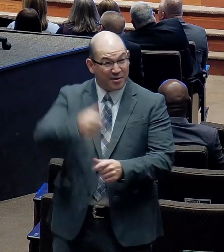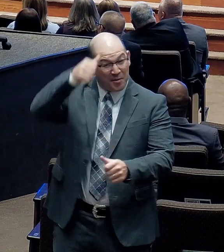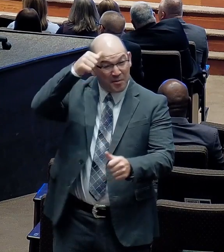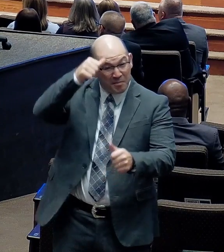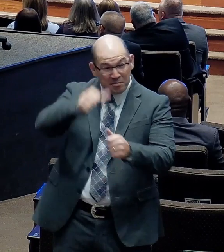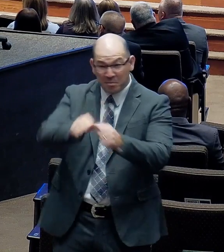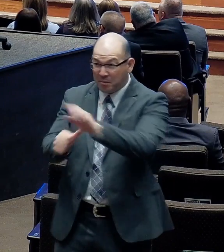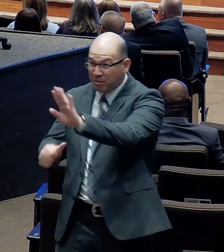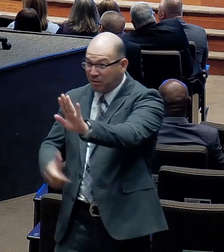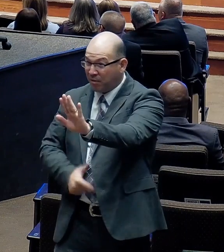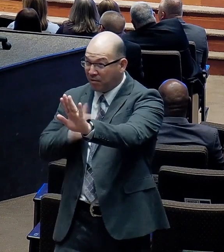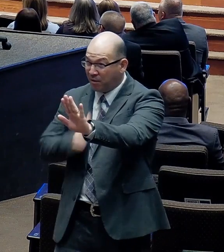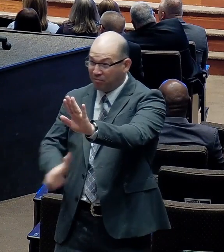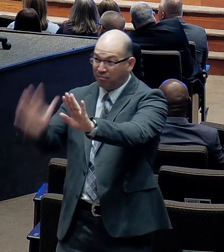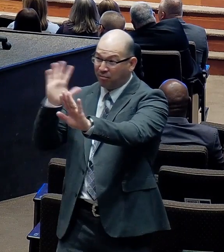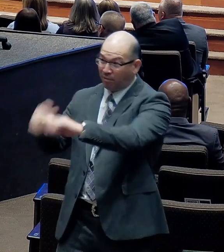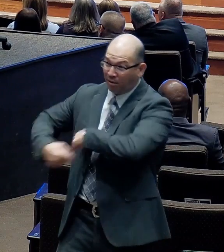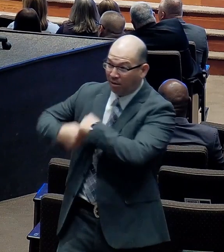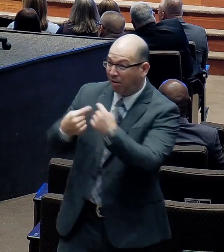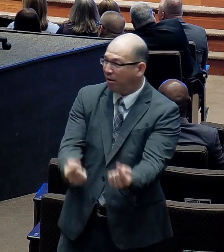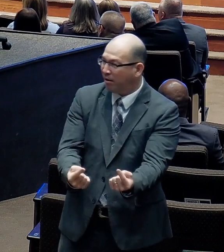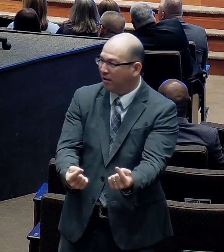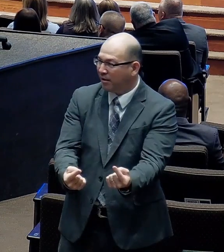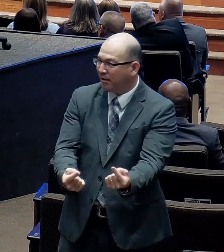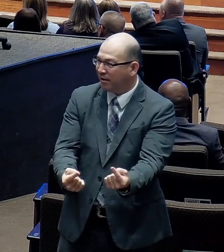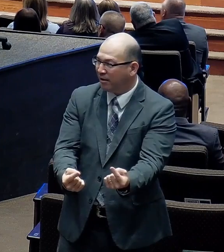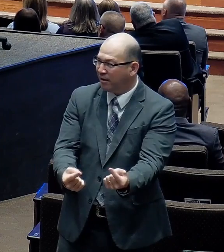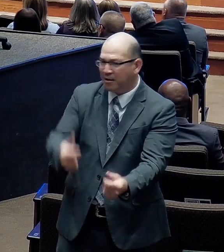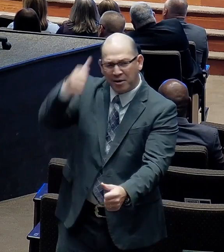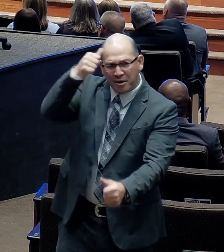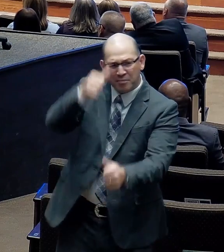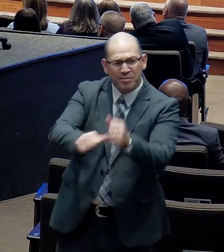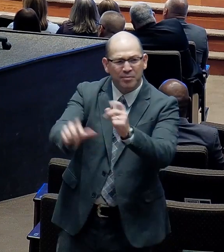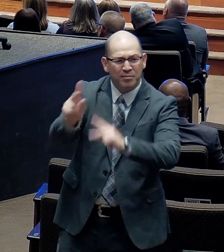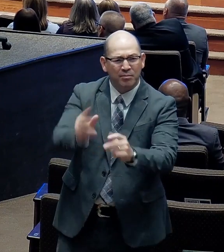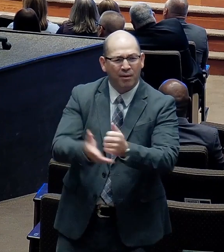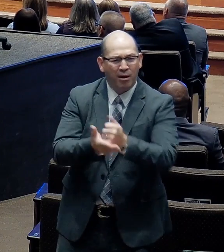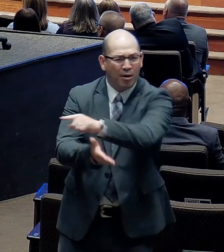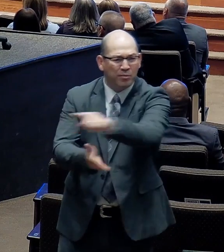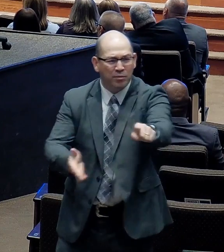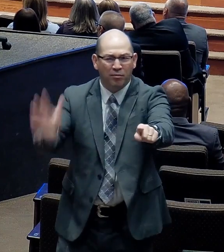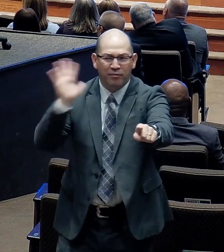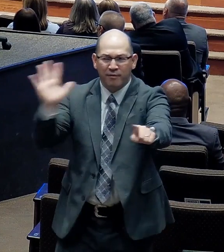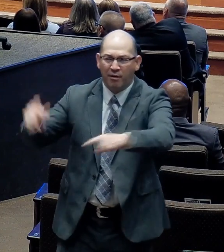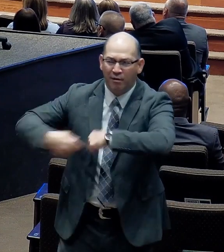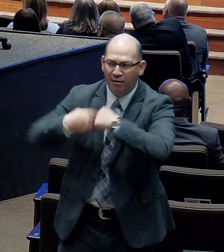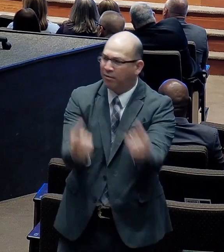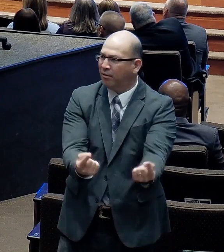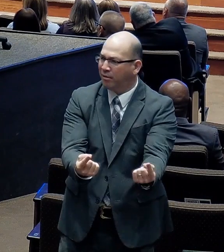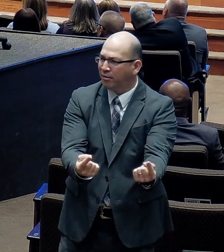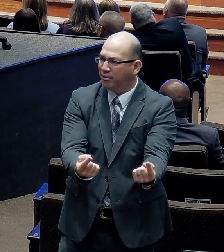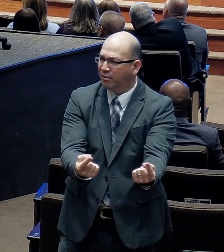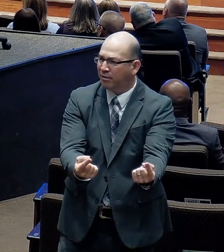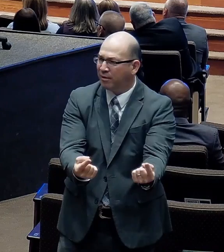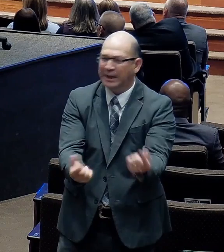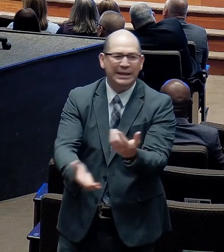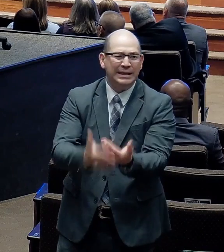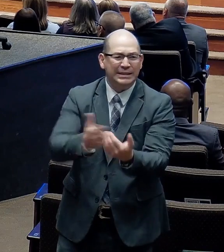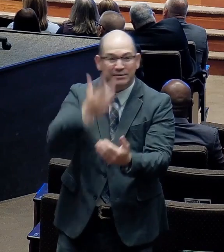We should never forget people that have helped us in the past. so on. It's awfully easy to do that. But let's look